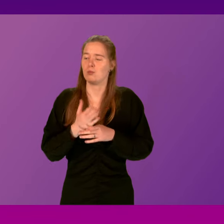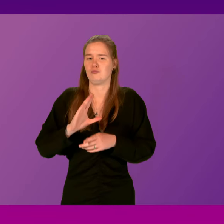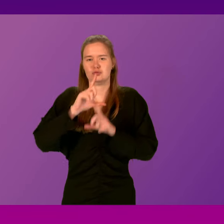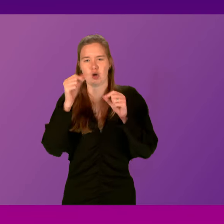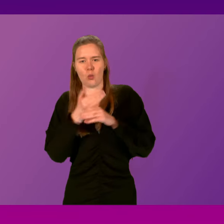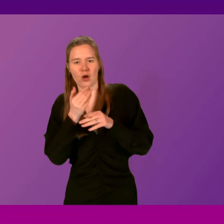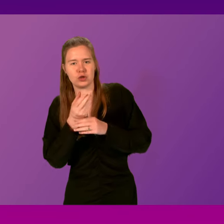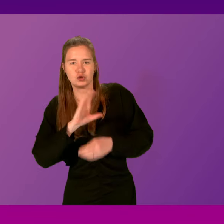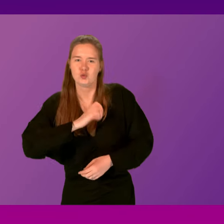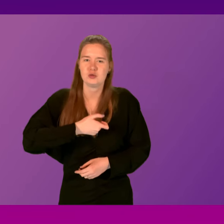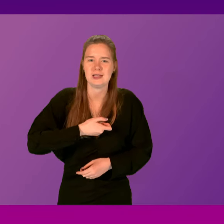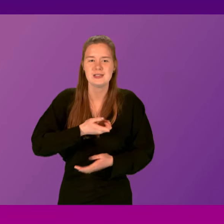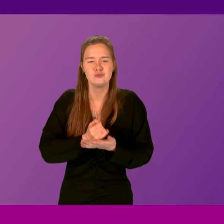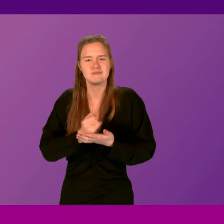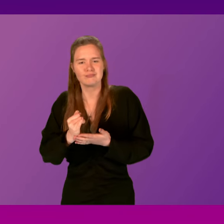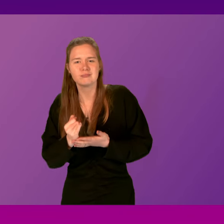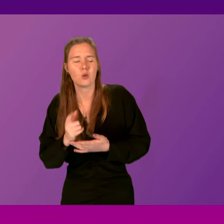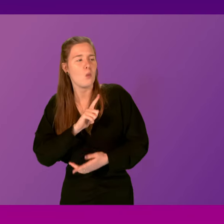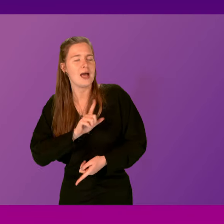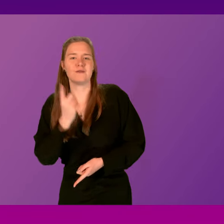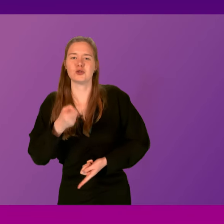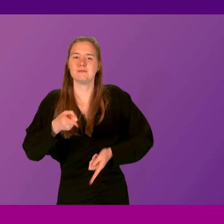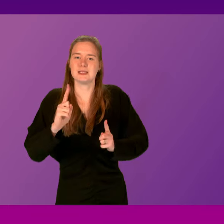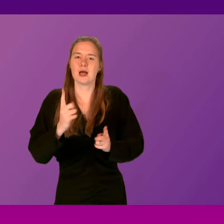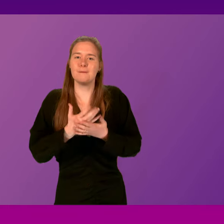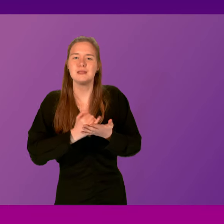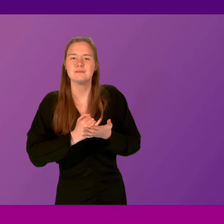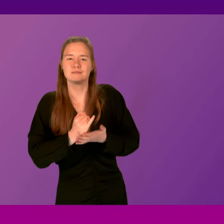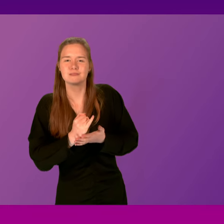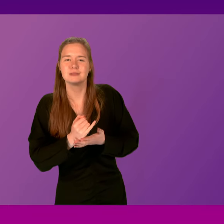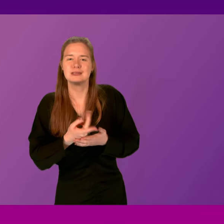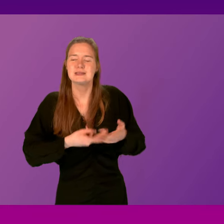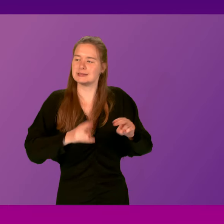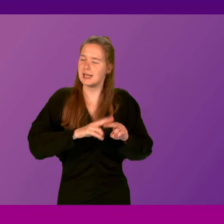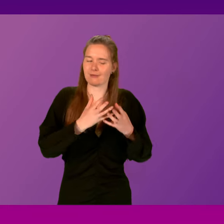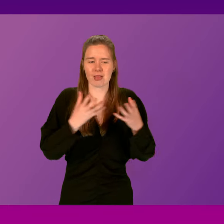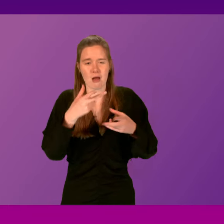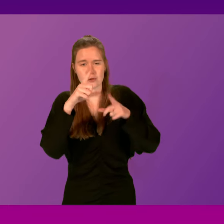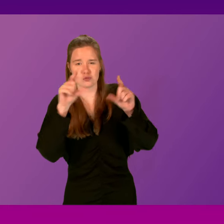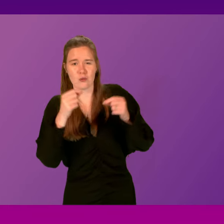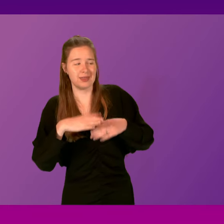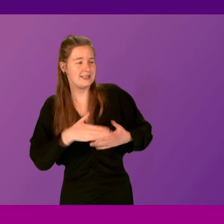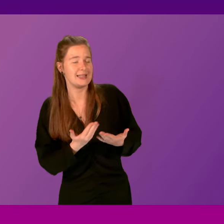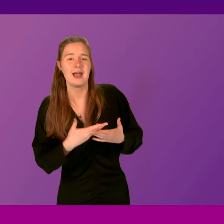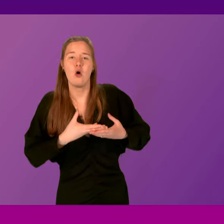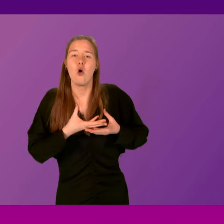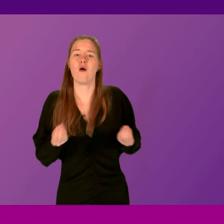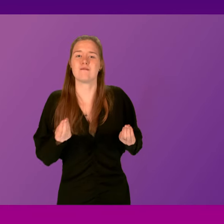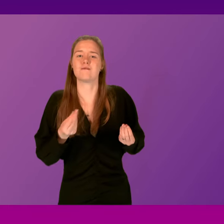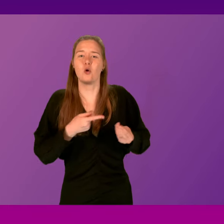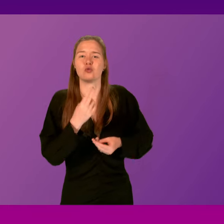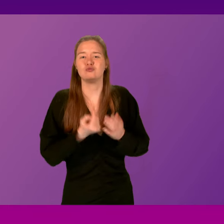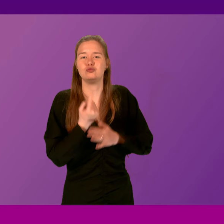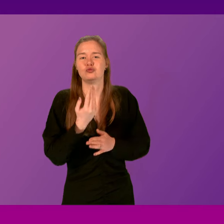fully implement the bill. Why is the First Minister opposed to giving staff in large stores the day off on New Year's Day?